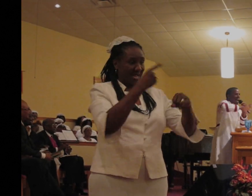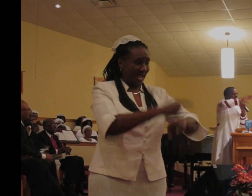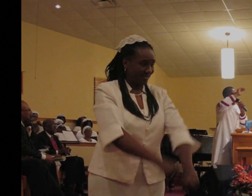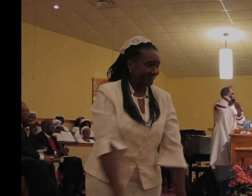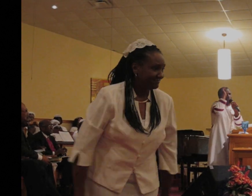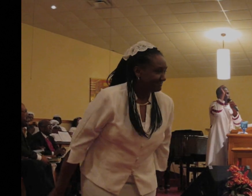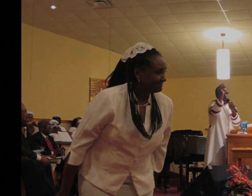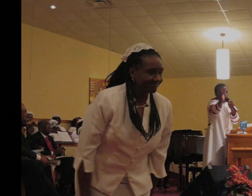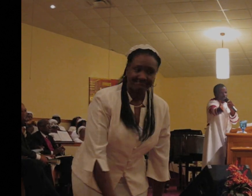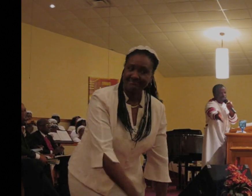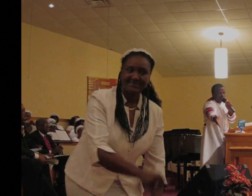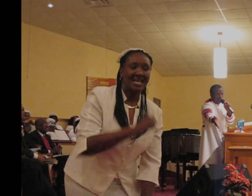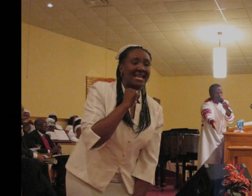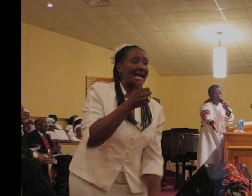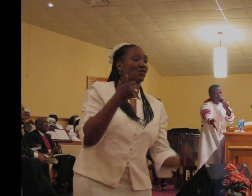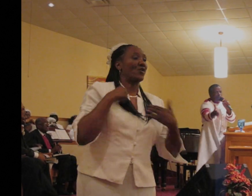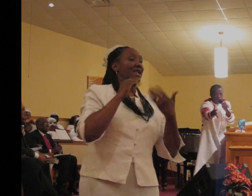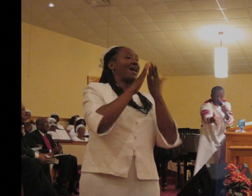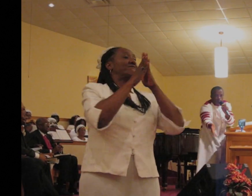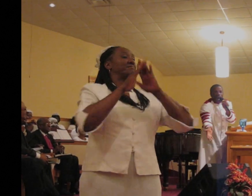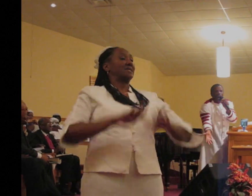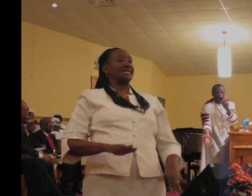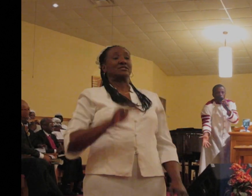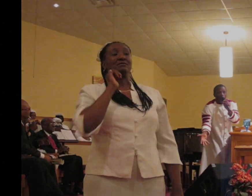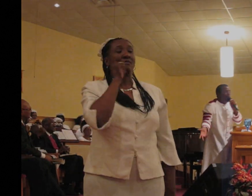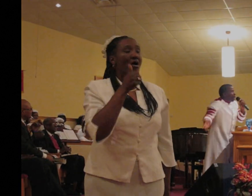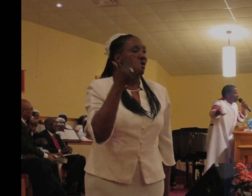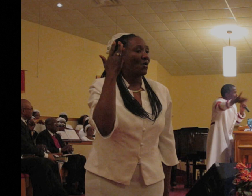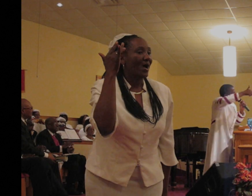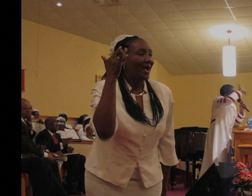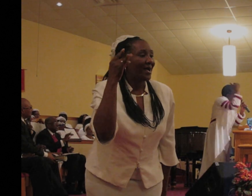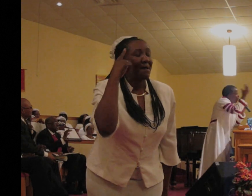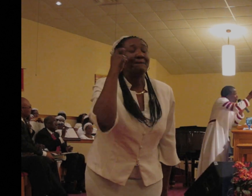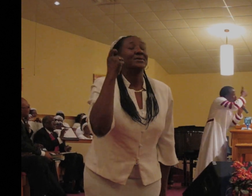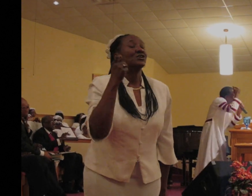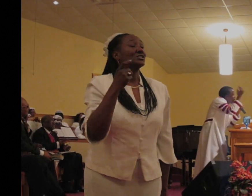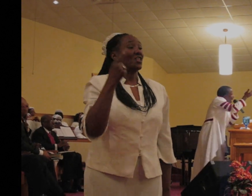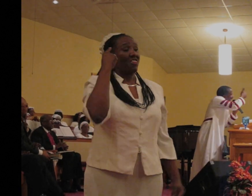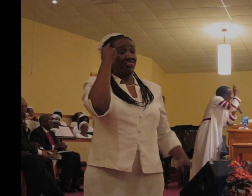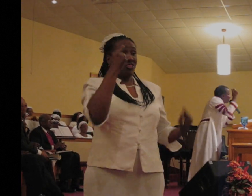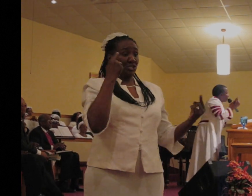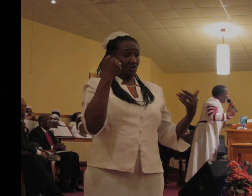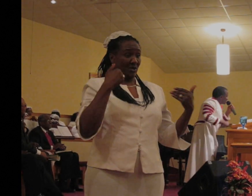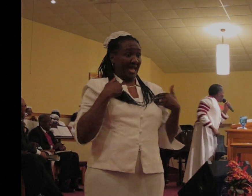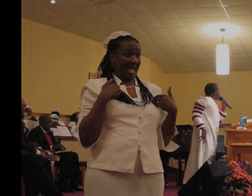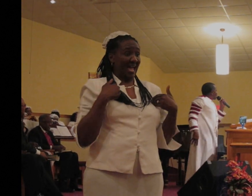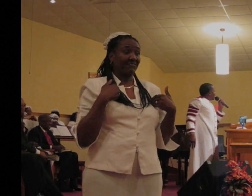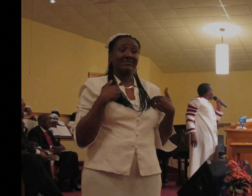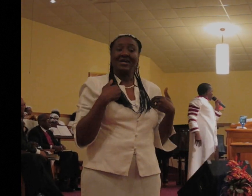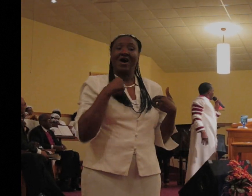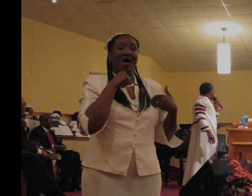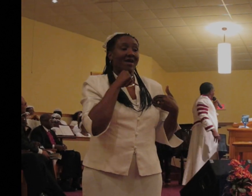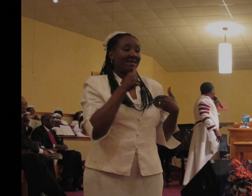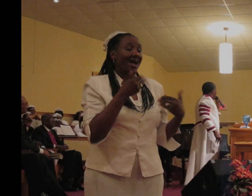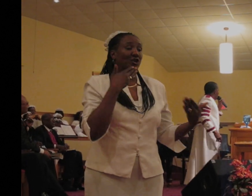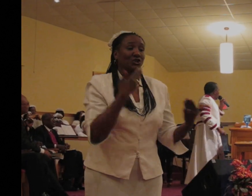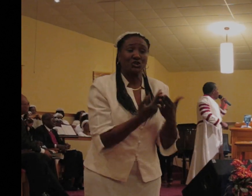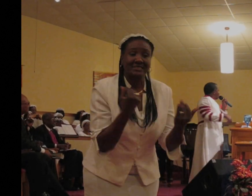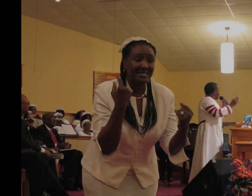not going to have peace on tomorrow. Because the faults you have are not good today. But